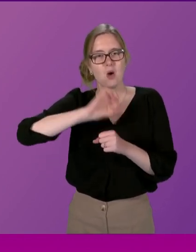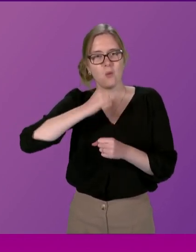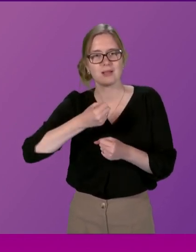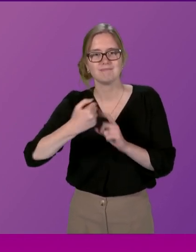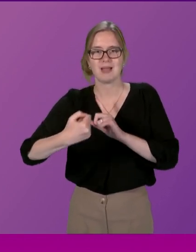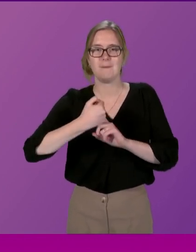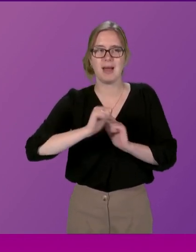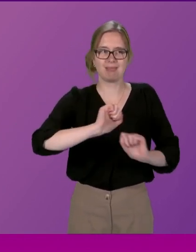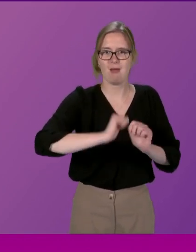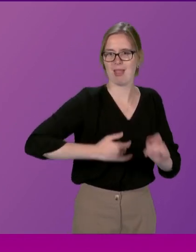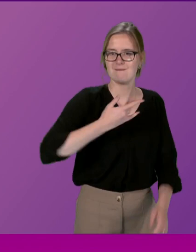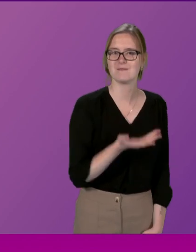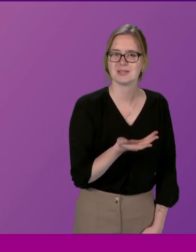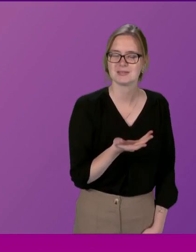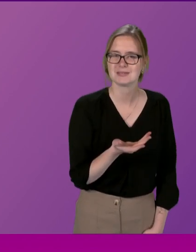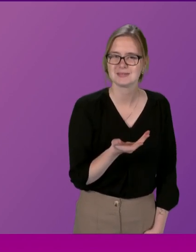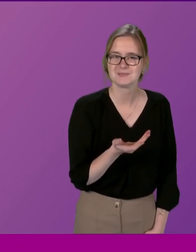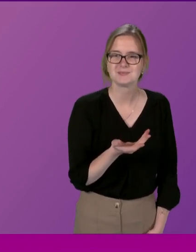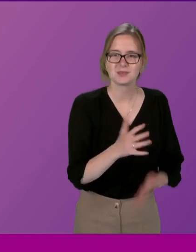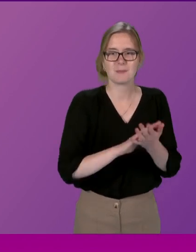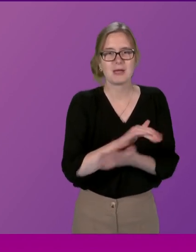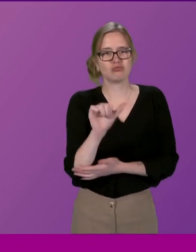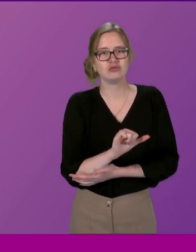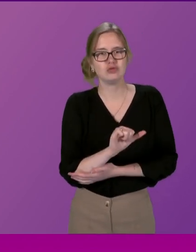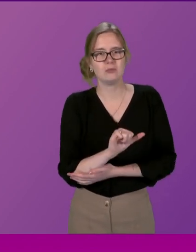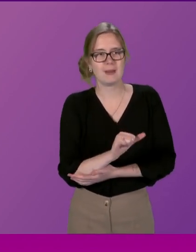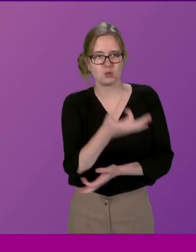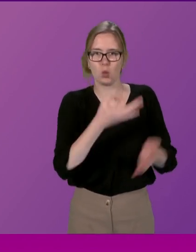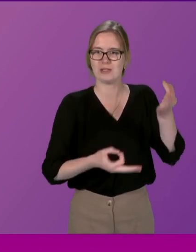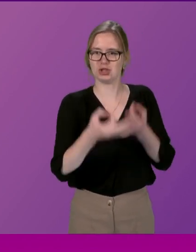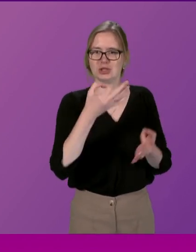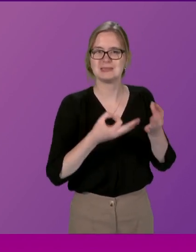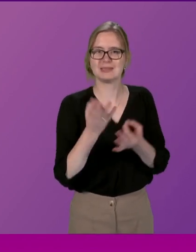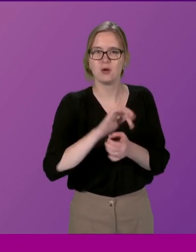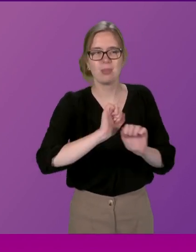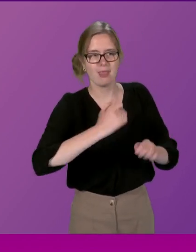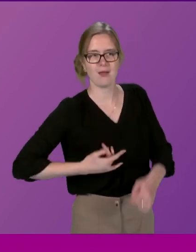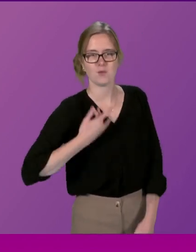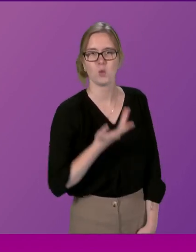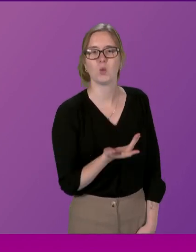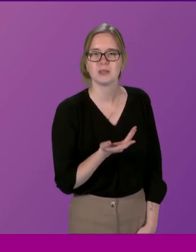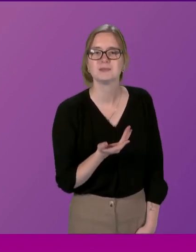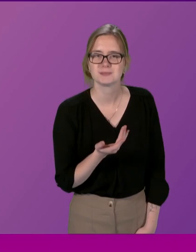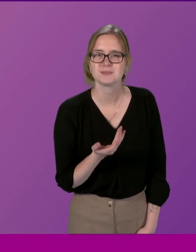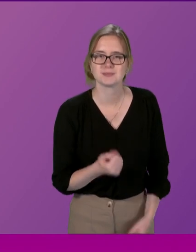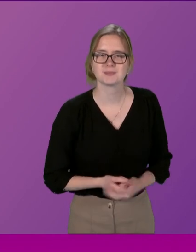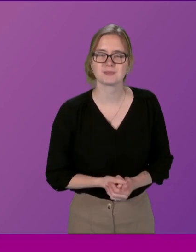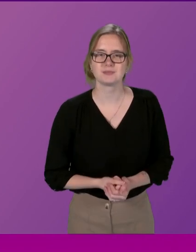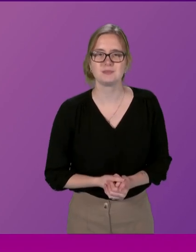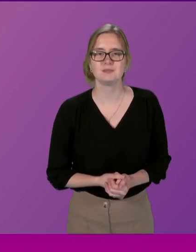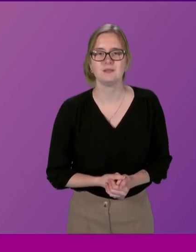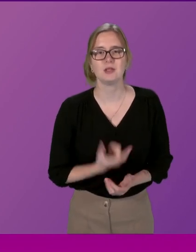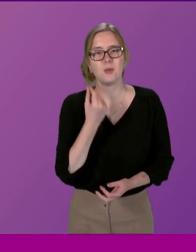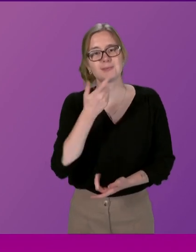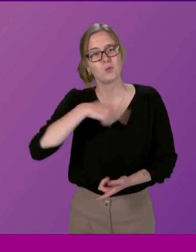have an impact on their life so they should be able to question it from where they are so perhaps we need